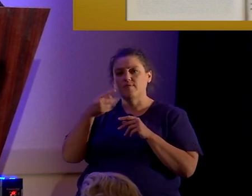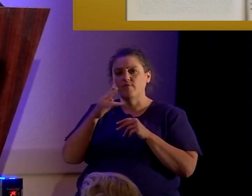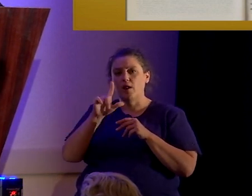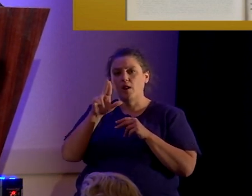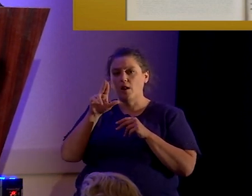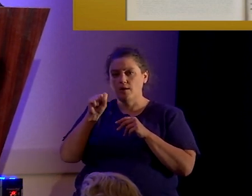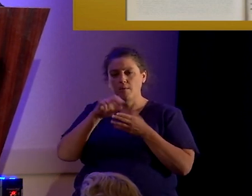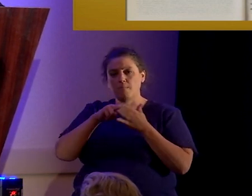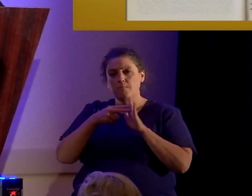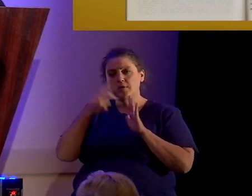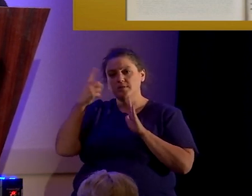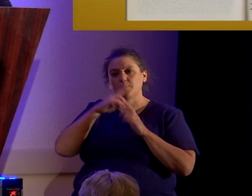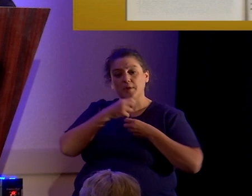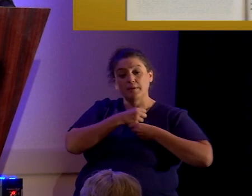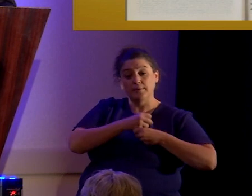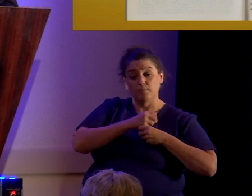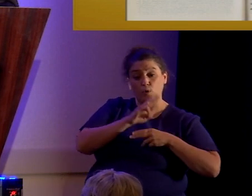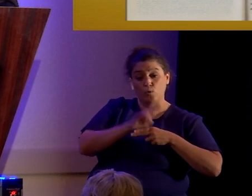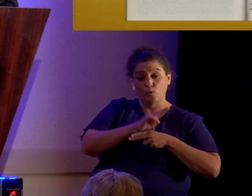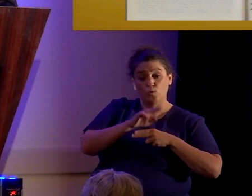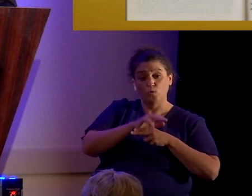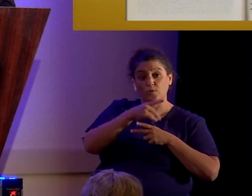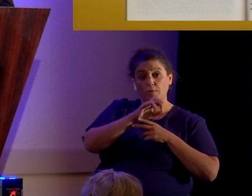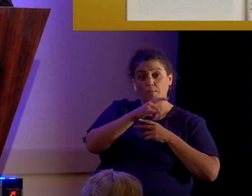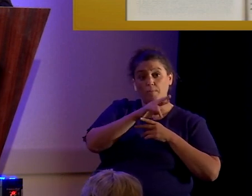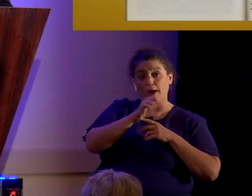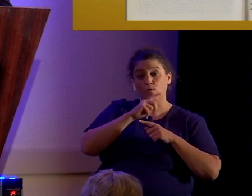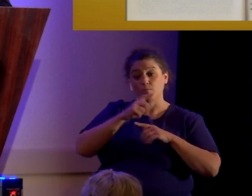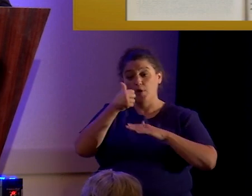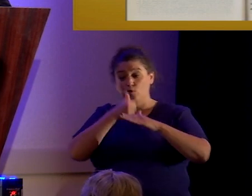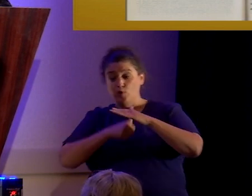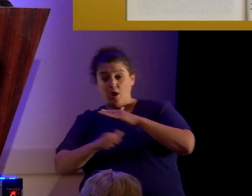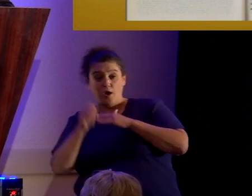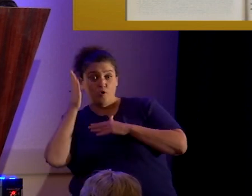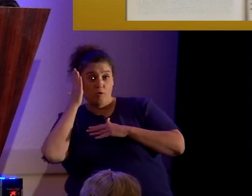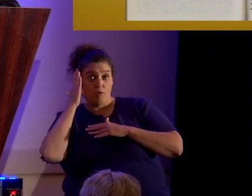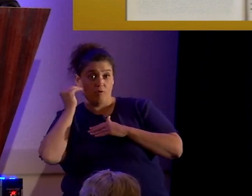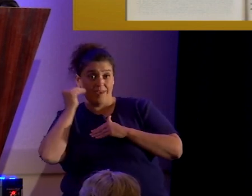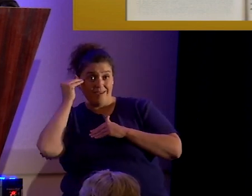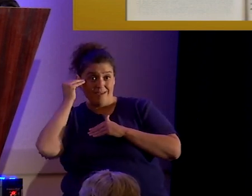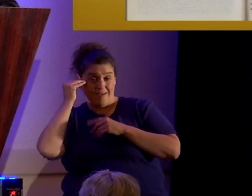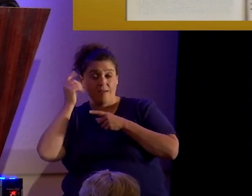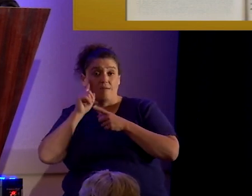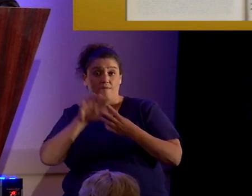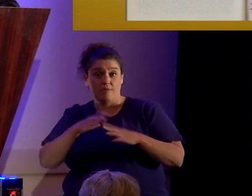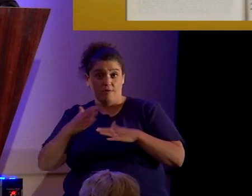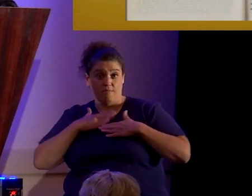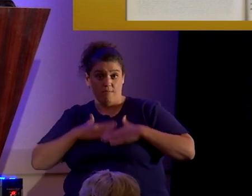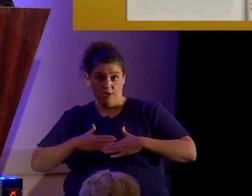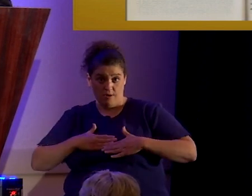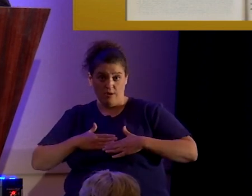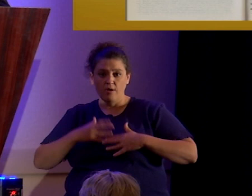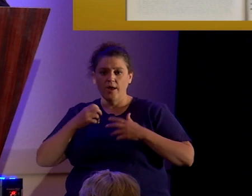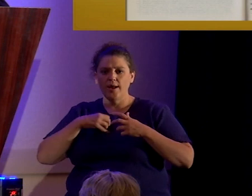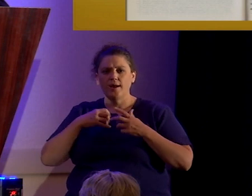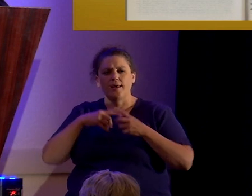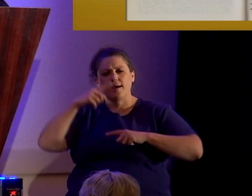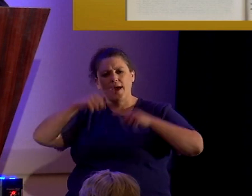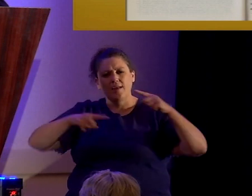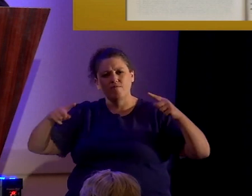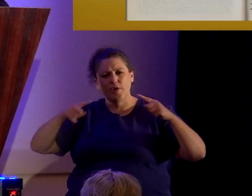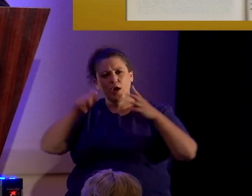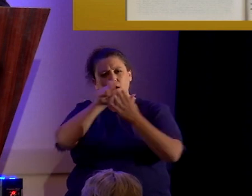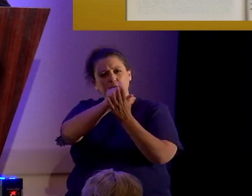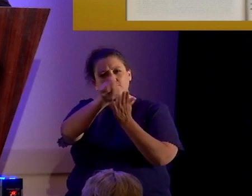made of papyrus and gesso, which would be put under the head of the mummy and it had various incantations on it,